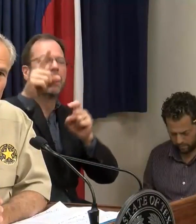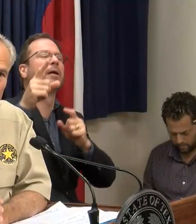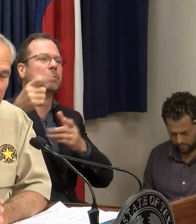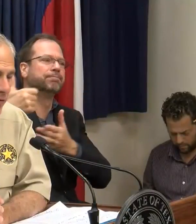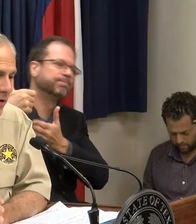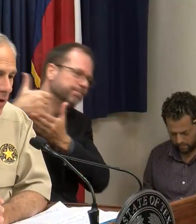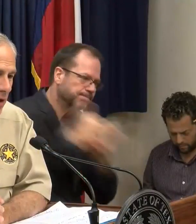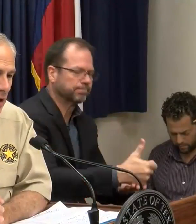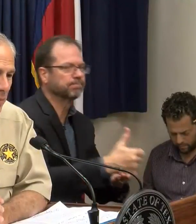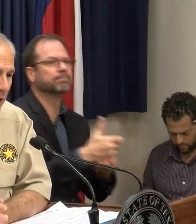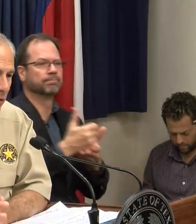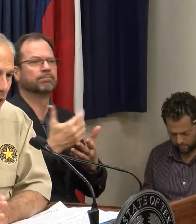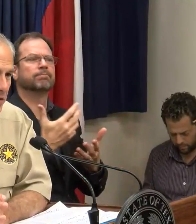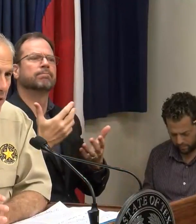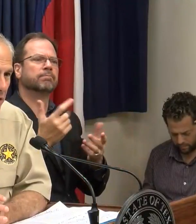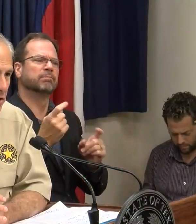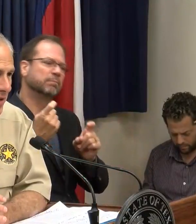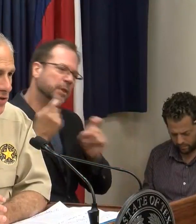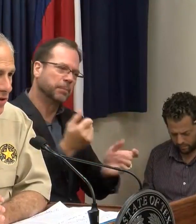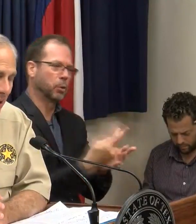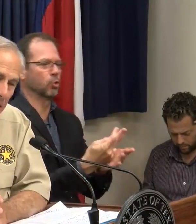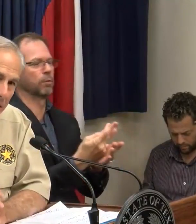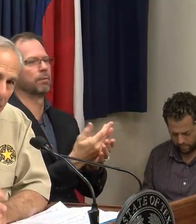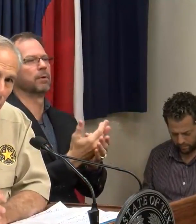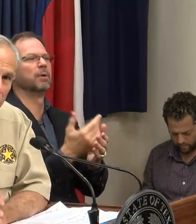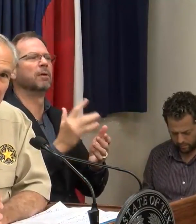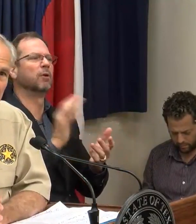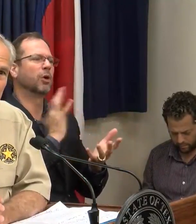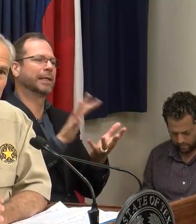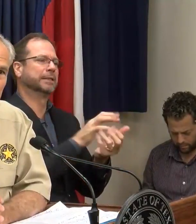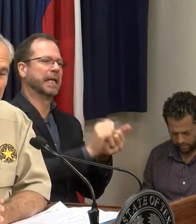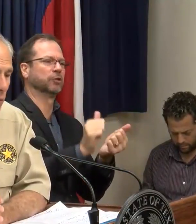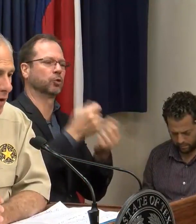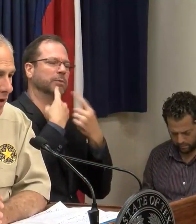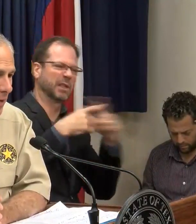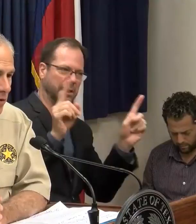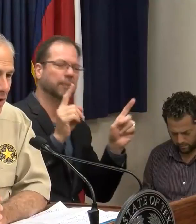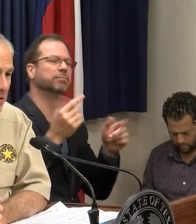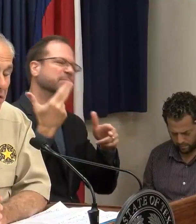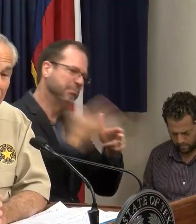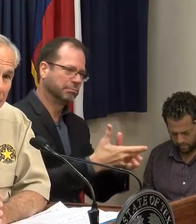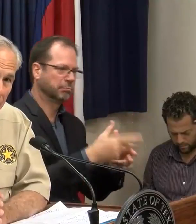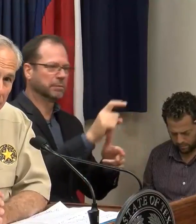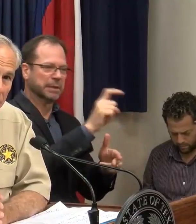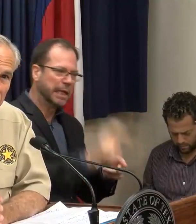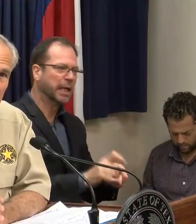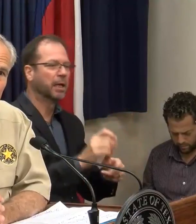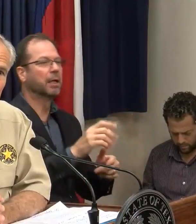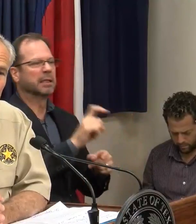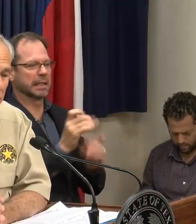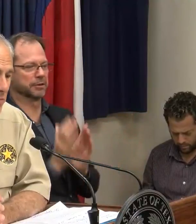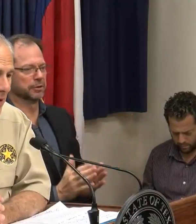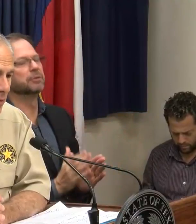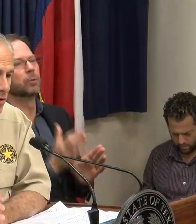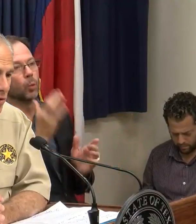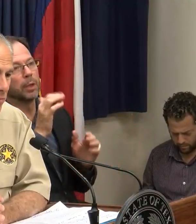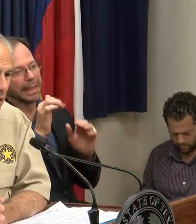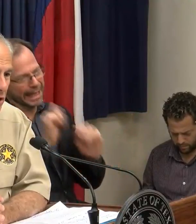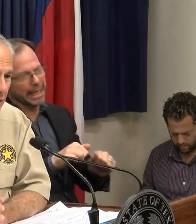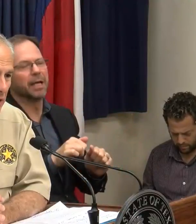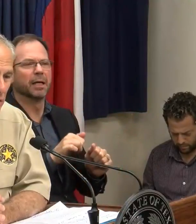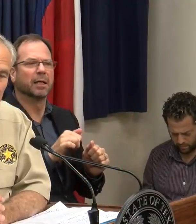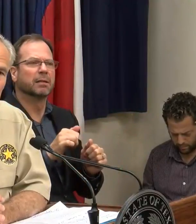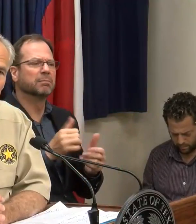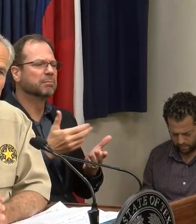the strong way they have by granting our disaster declaration that will enable Texas and Texans to be able to